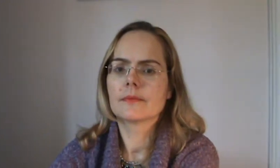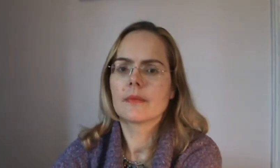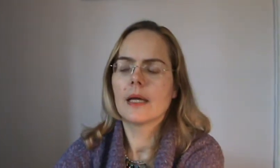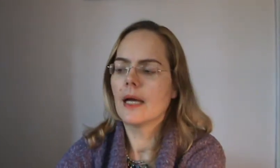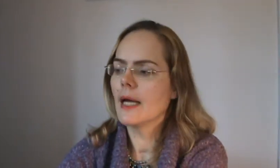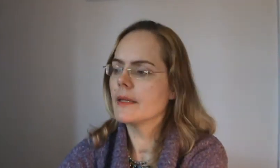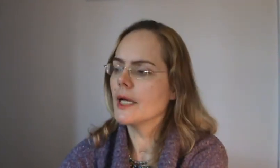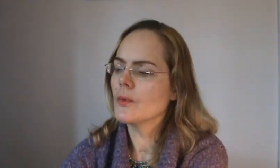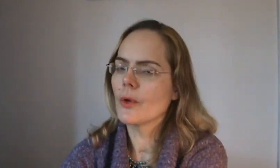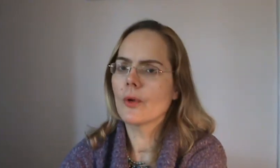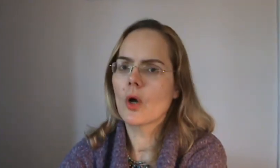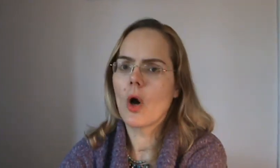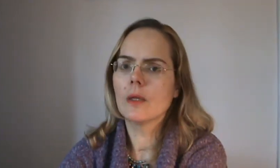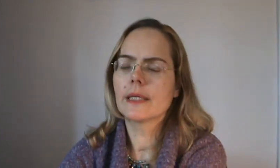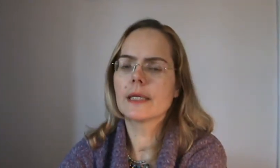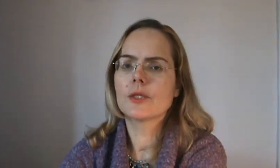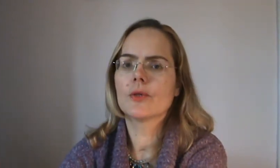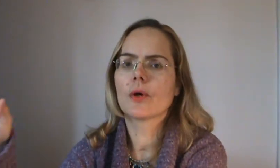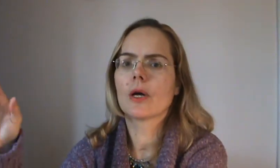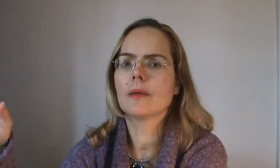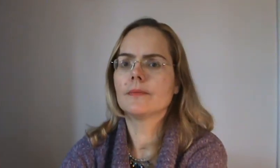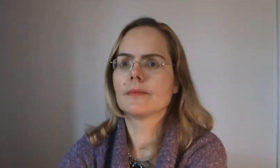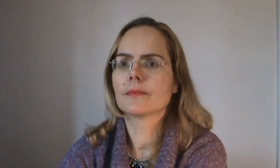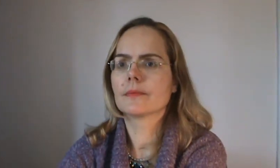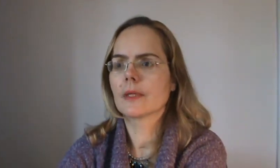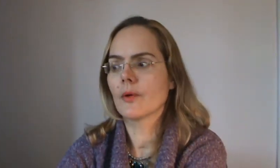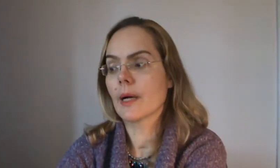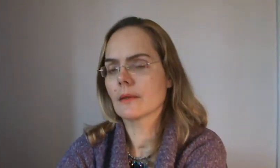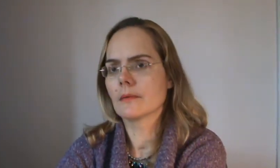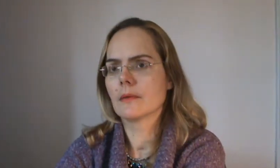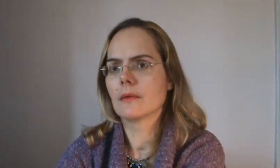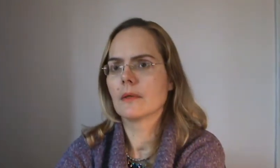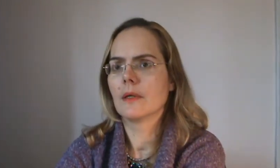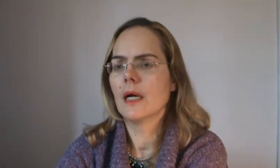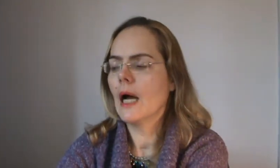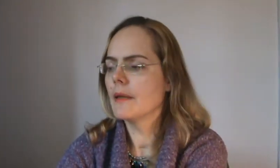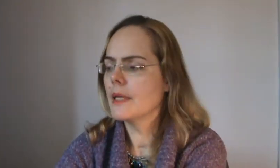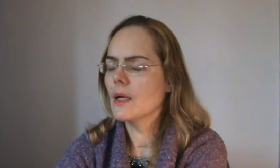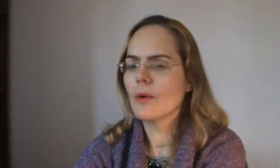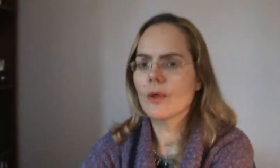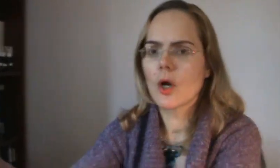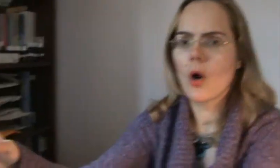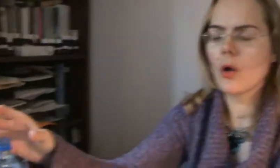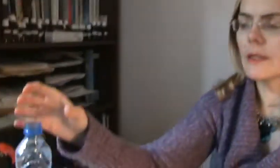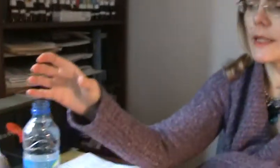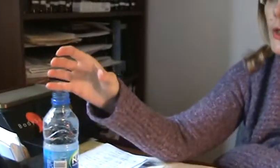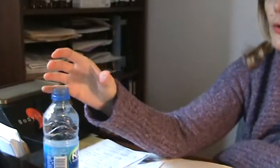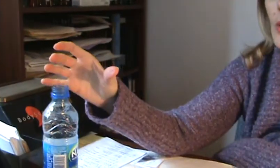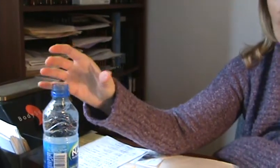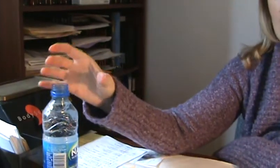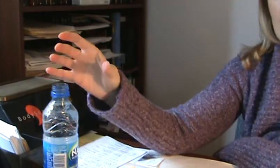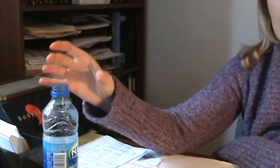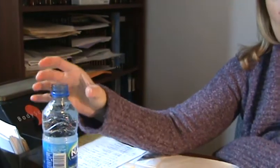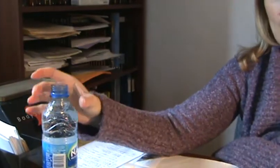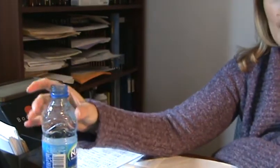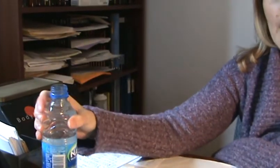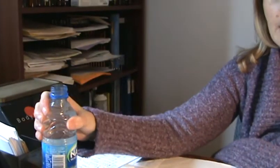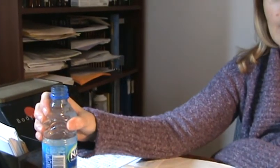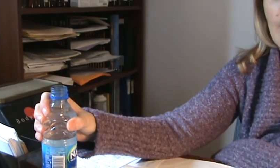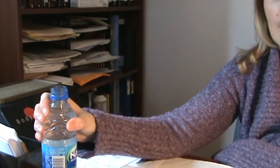And then we will call this your homeopathic remedy